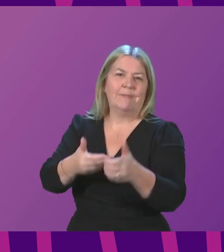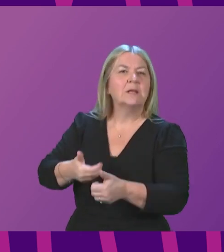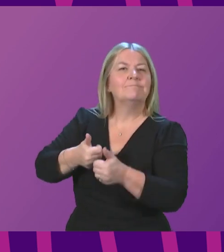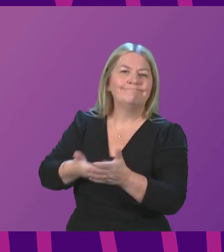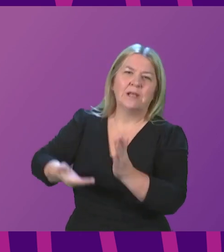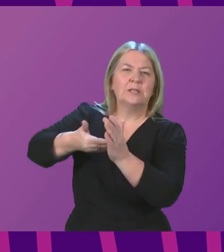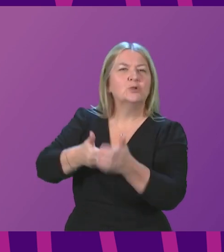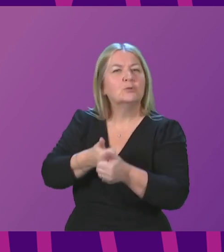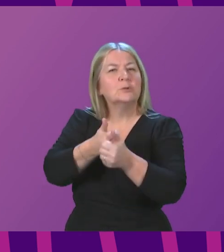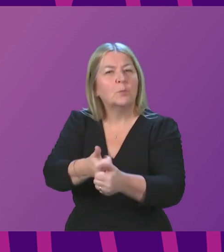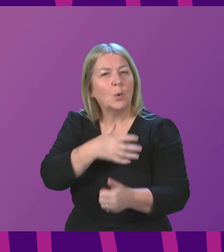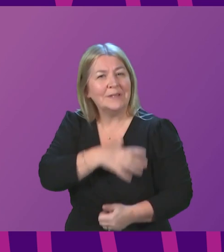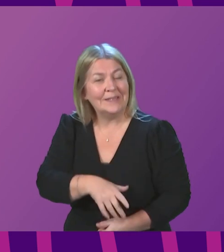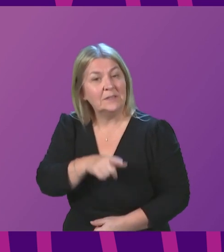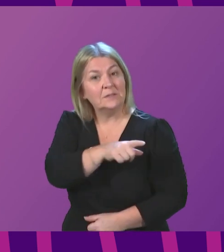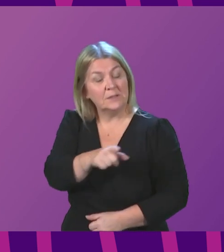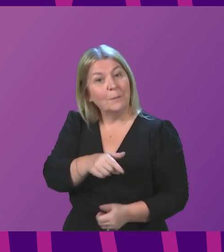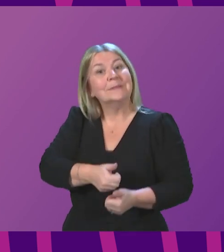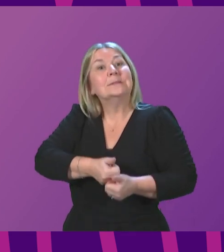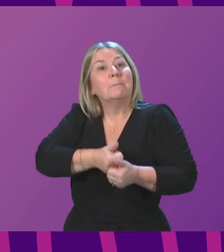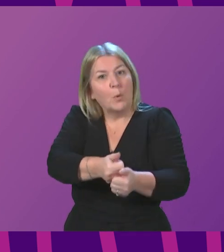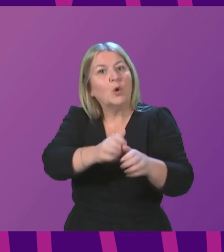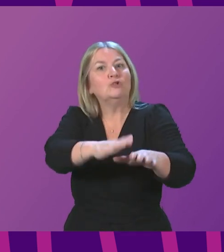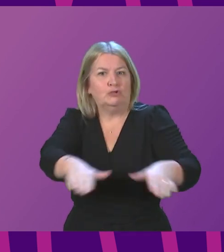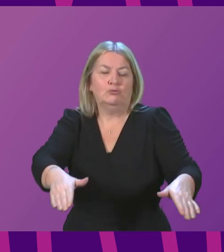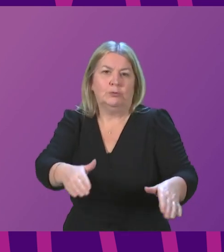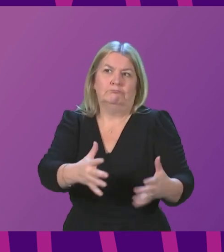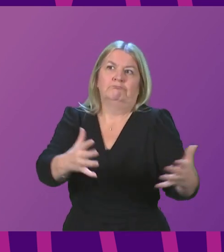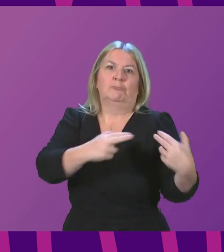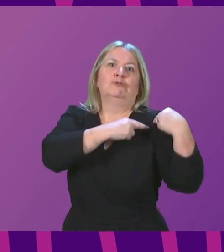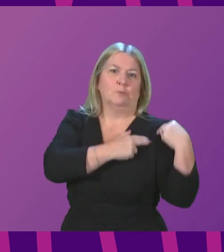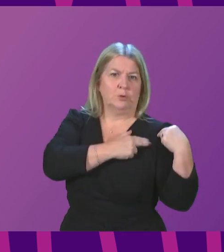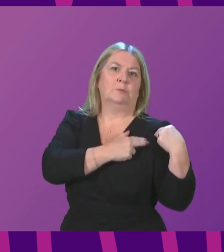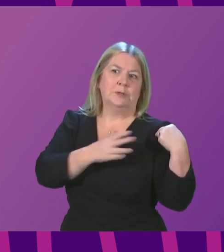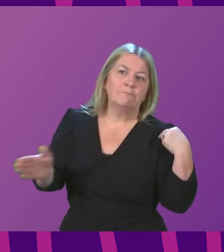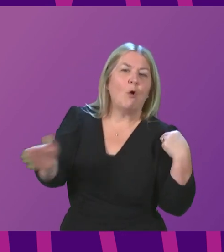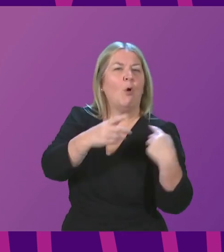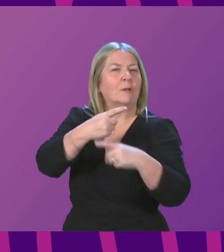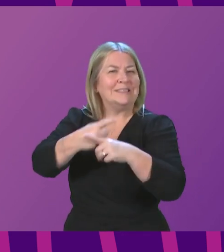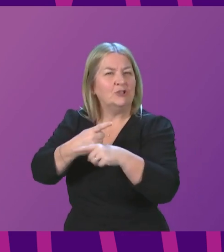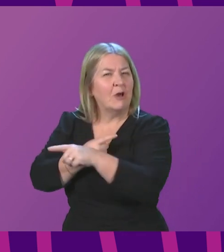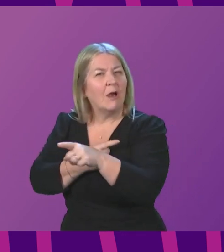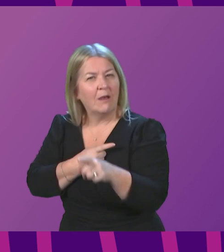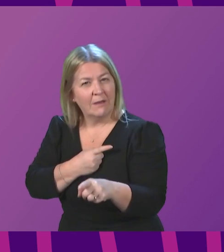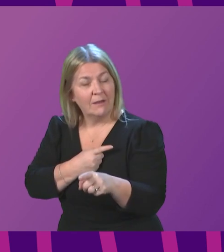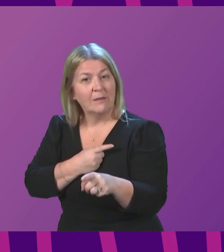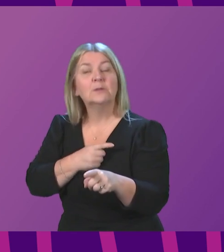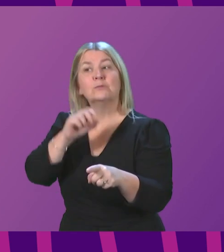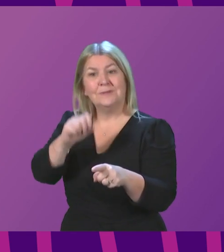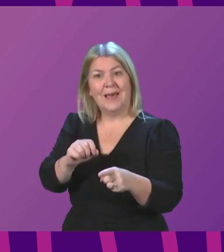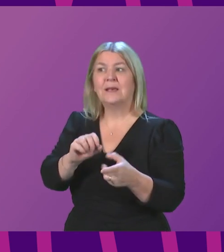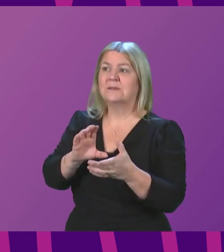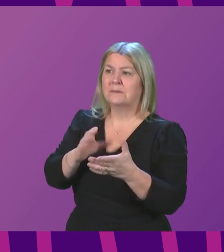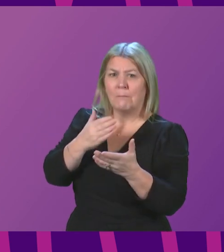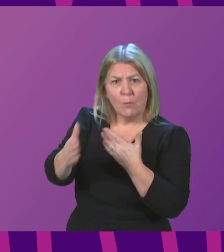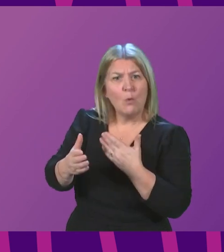supporting children with additional needs is a job and a responsibility of all teachers so as we invest in recruitment and as the numbers of